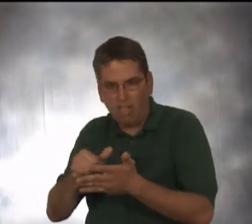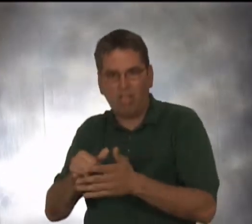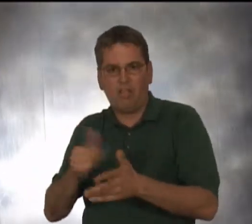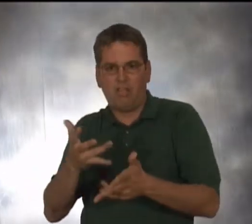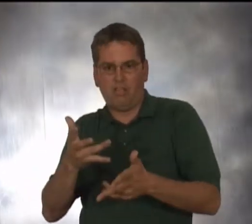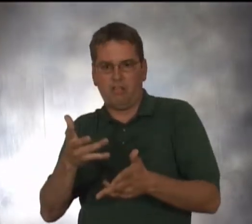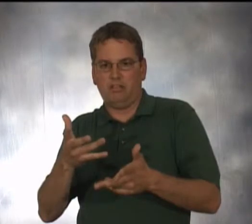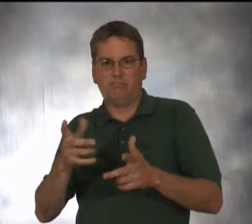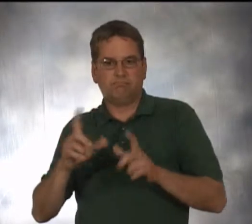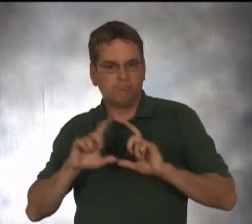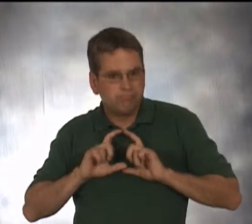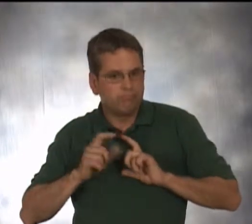alerting devices.